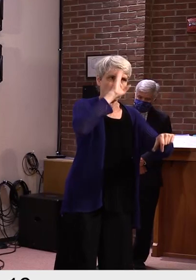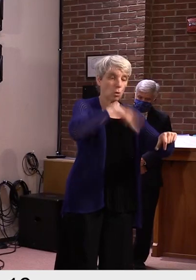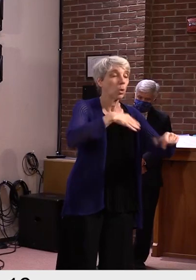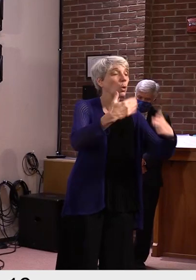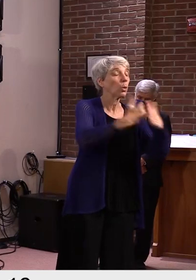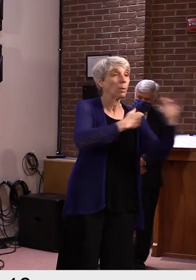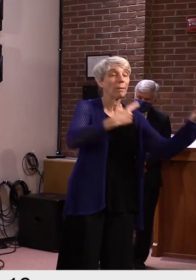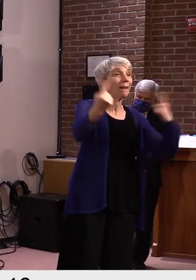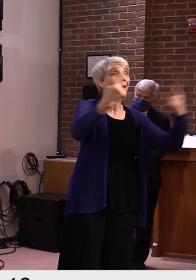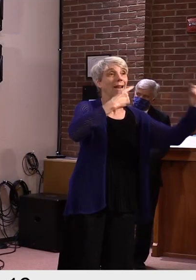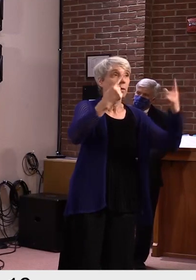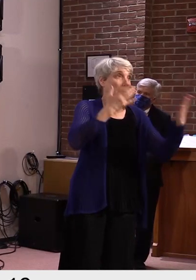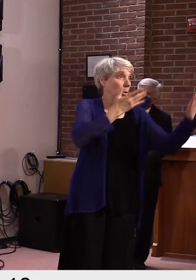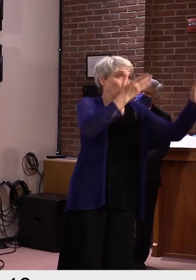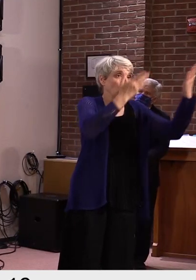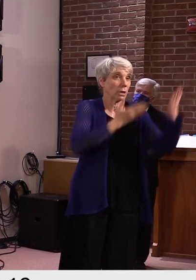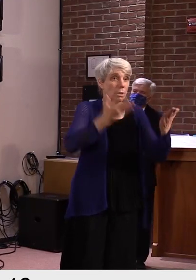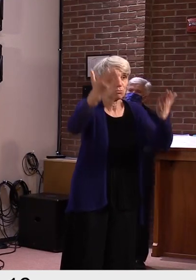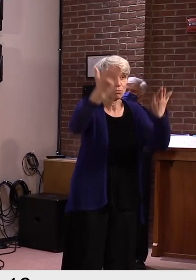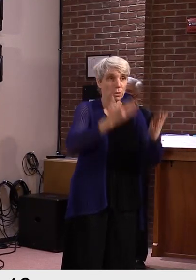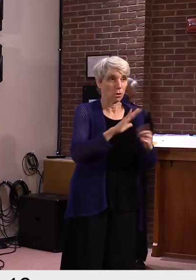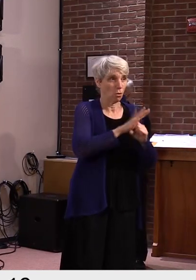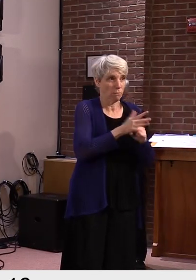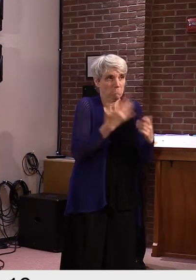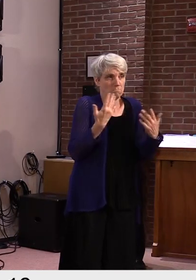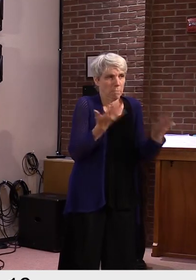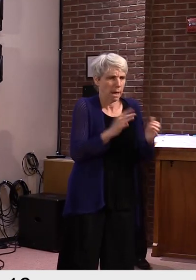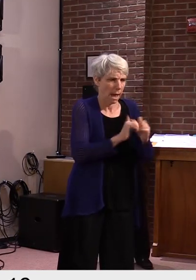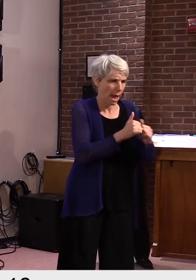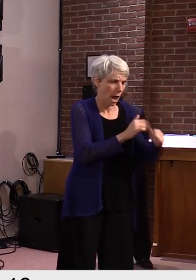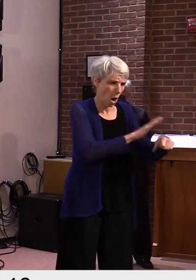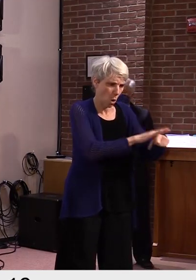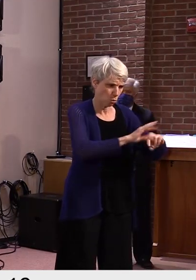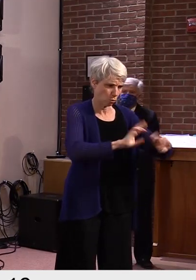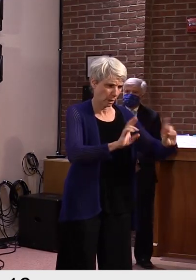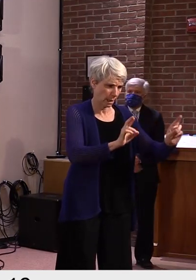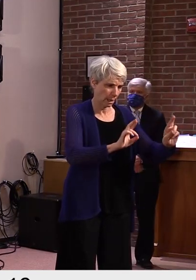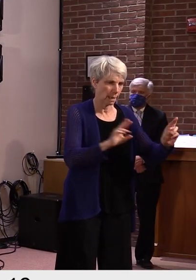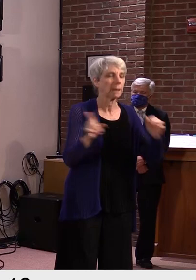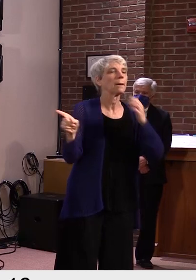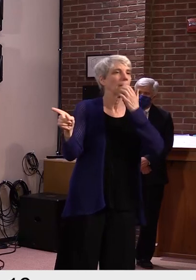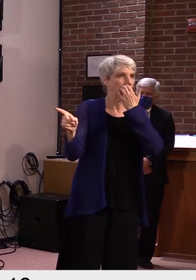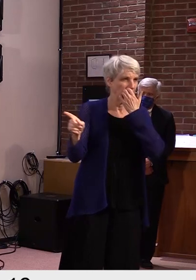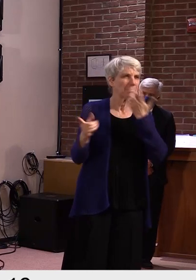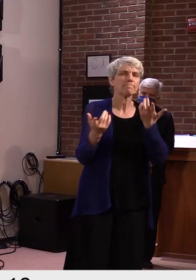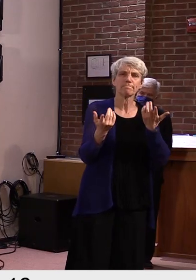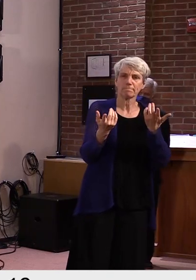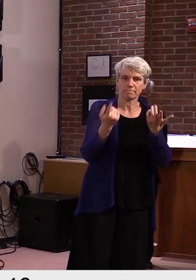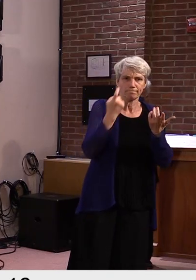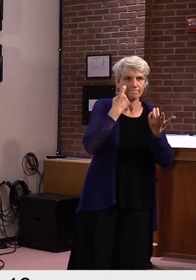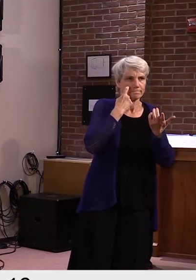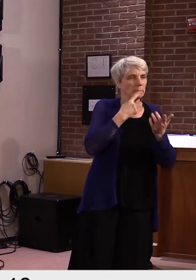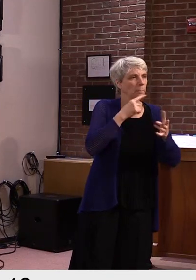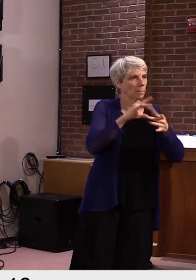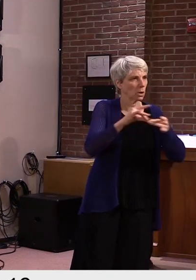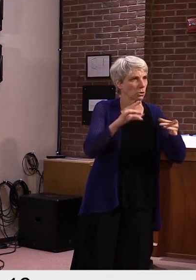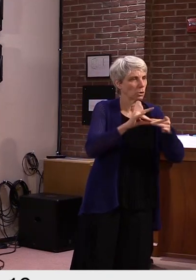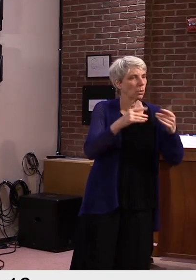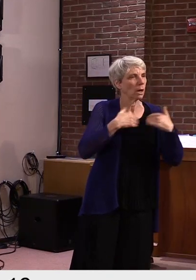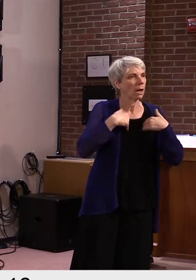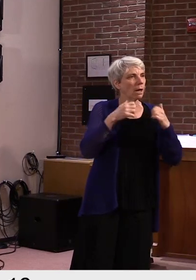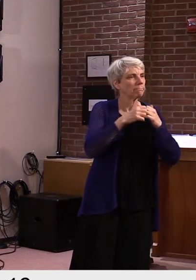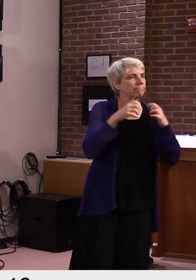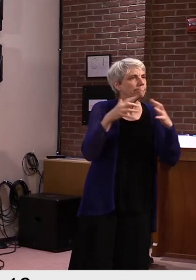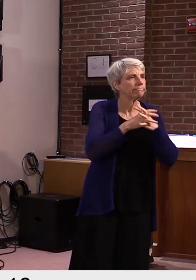carrying a disease? Well, again, we have our pop up testing capabilities throughout the state